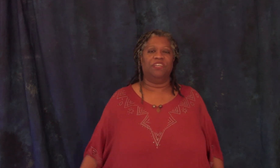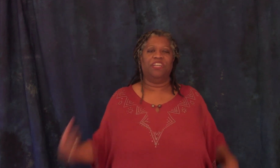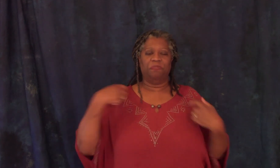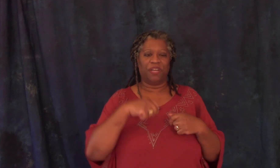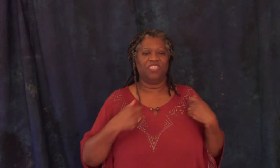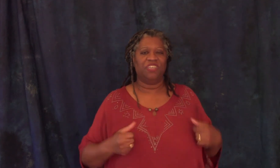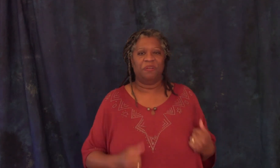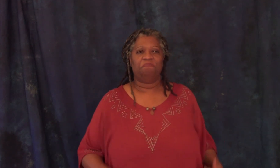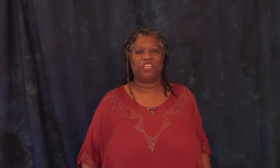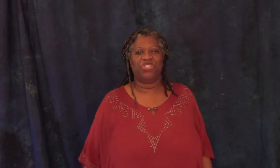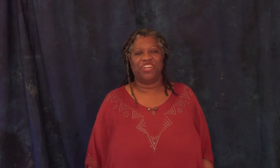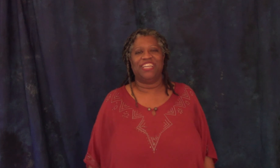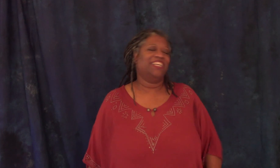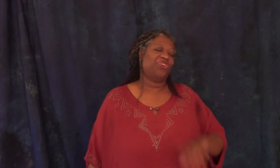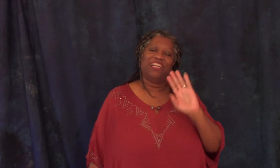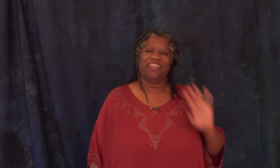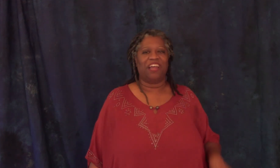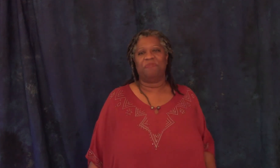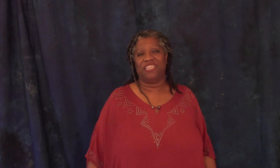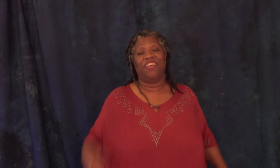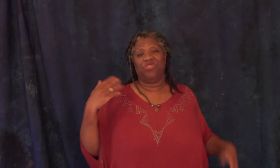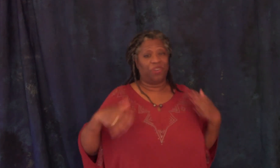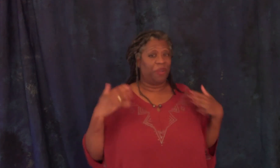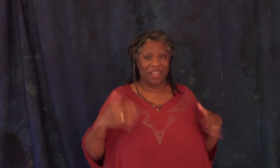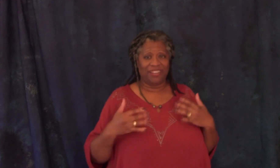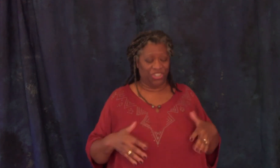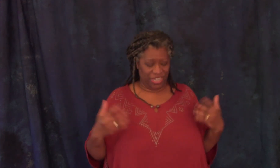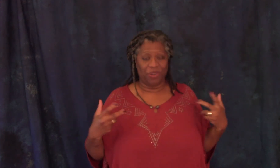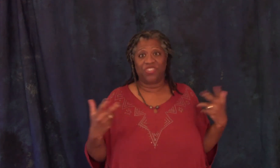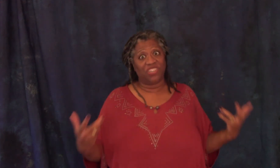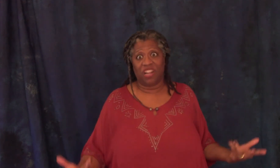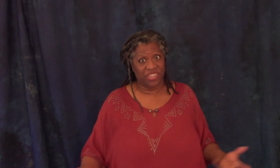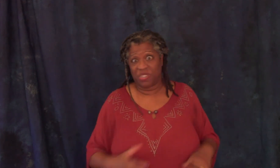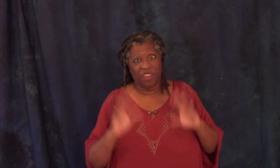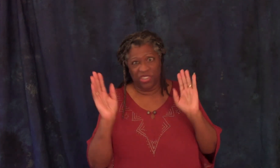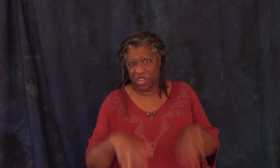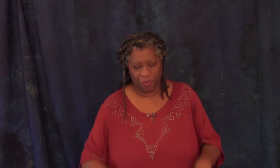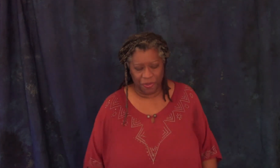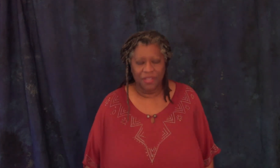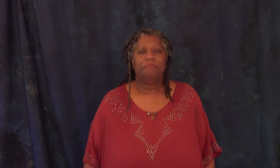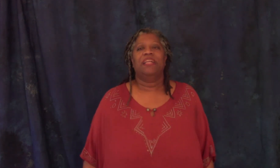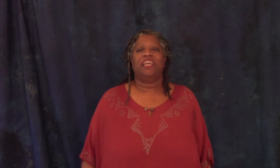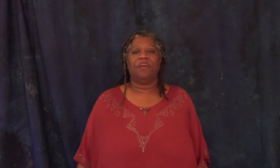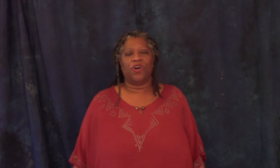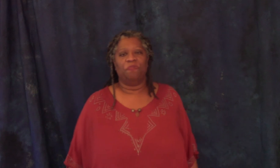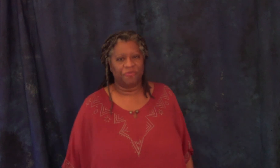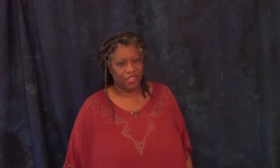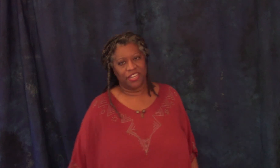could and he put on his best shirt and he didn't try to clean that off because if he tried to rub that shirt it would have changed colors it was covered in chicken poop and he left home he didn't